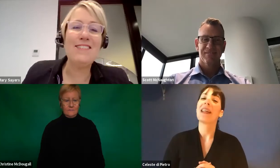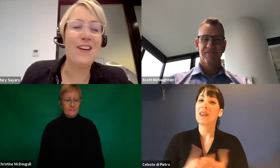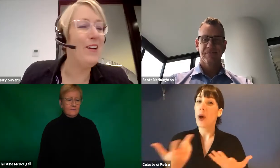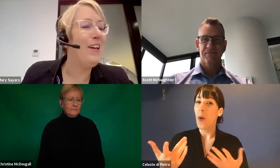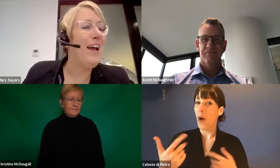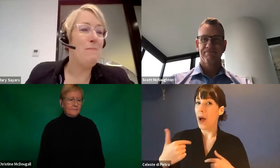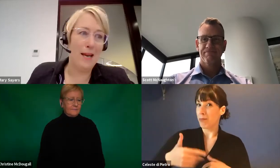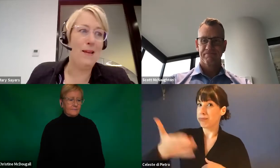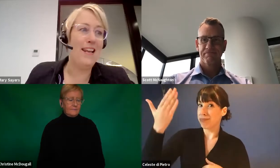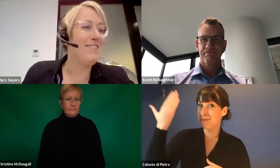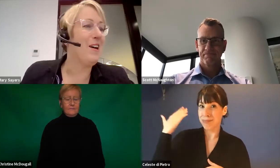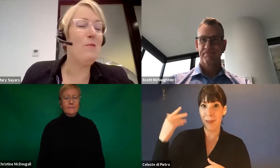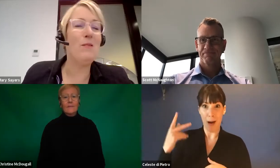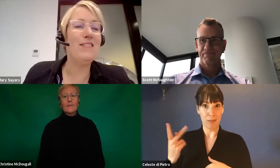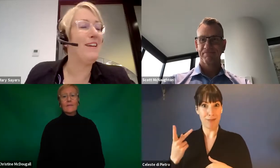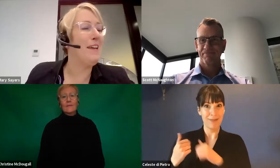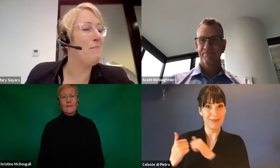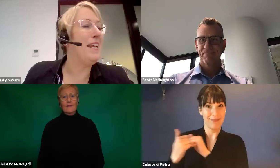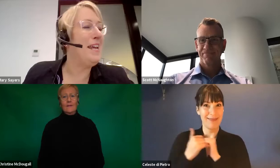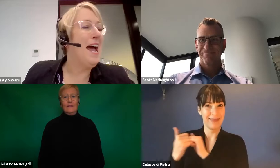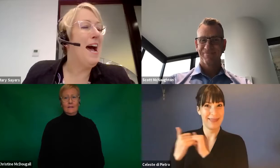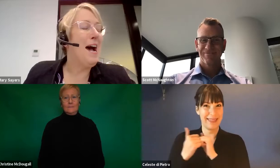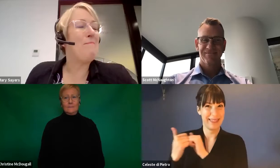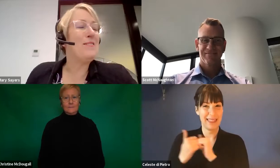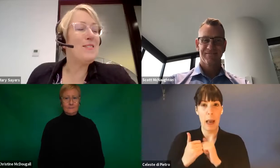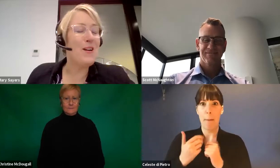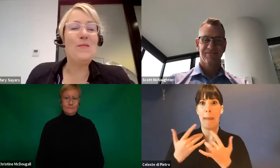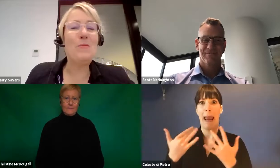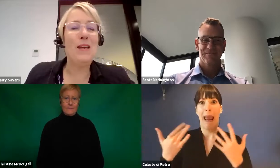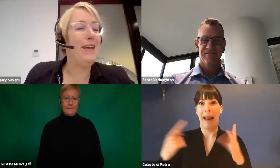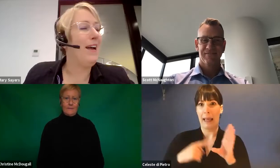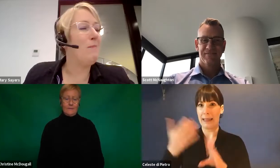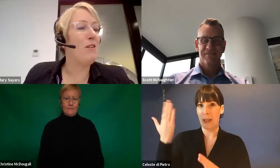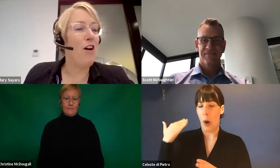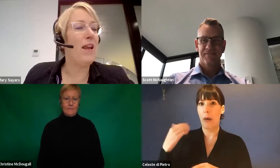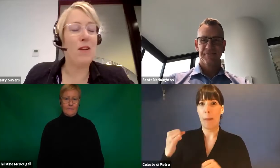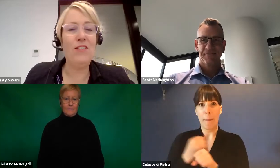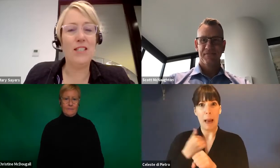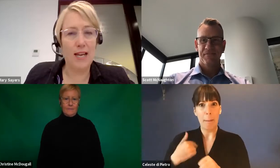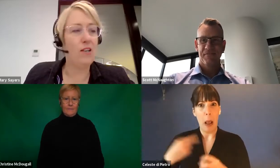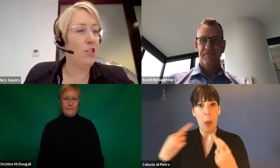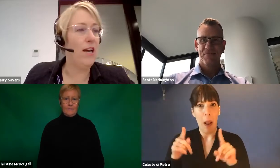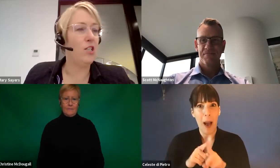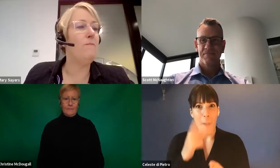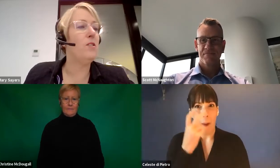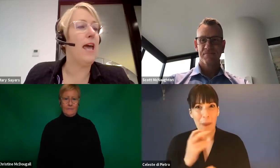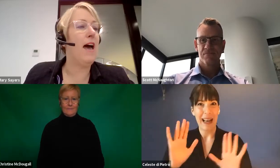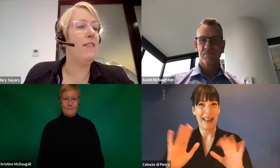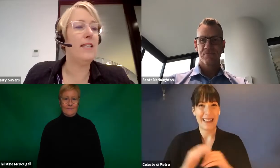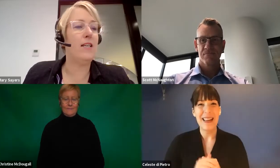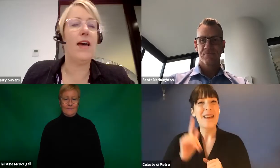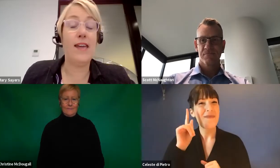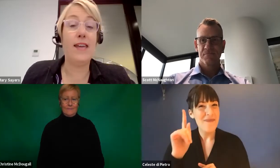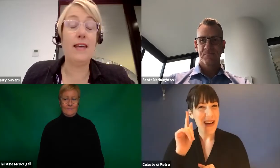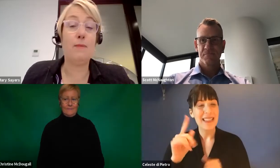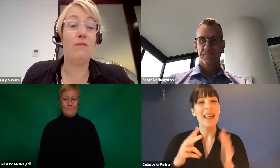many years ago, many, many years ago, we won't say how many. So Scott will be providing a brief introduction to how